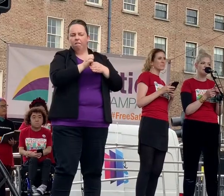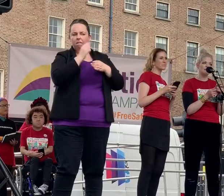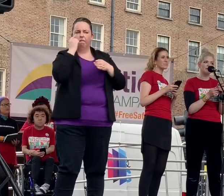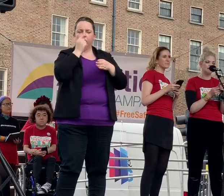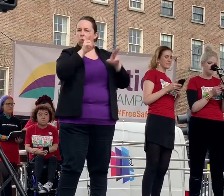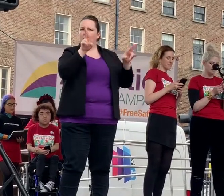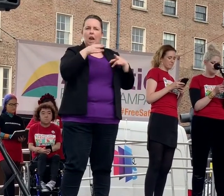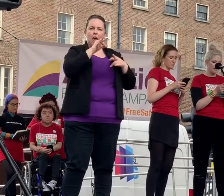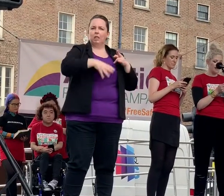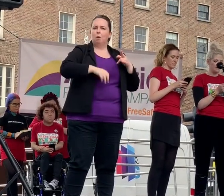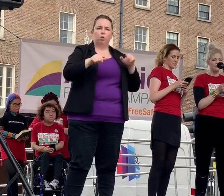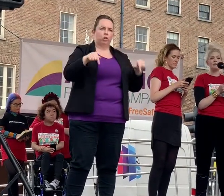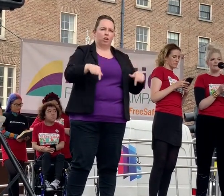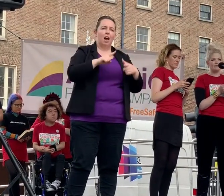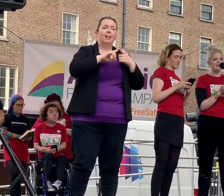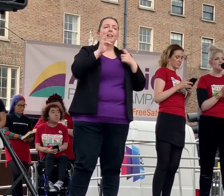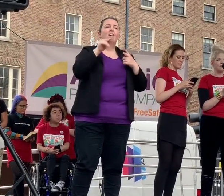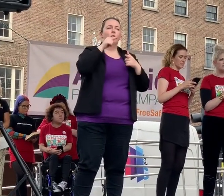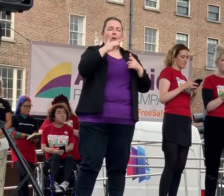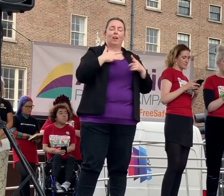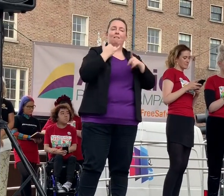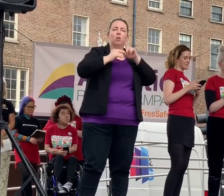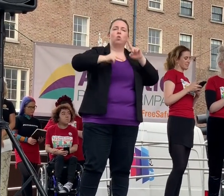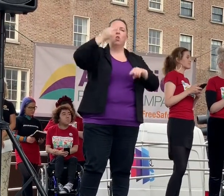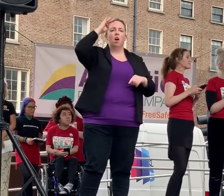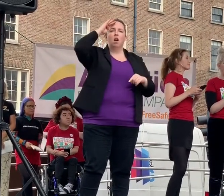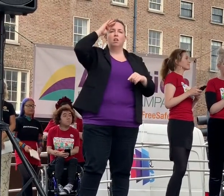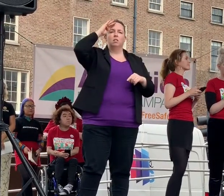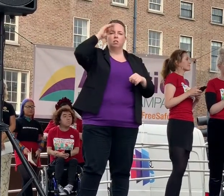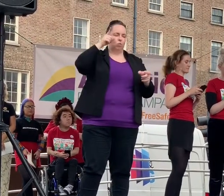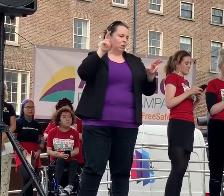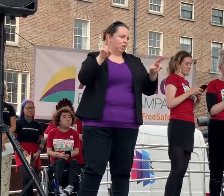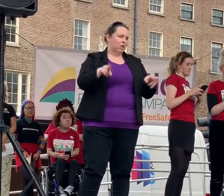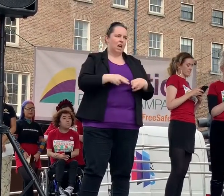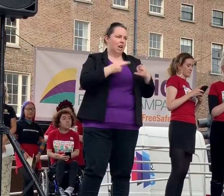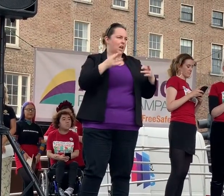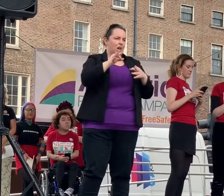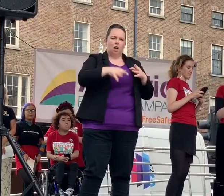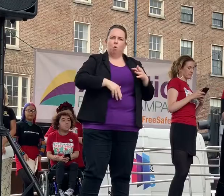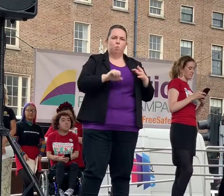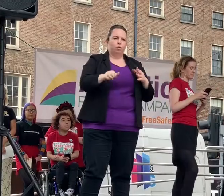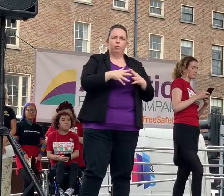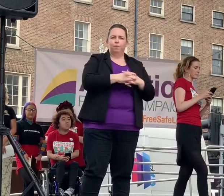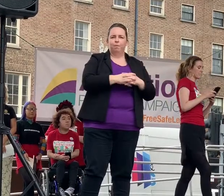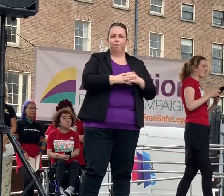get an abortion here. And if you live in Northern Ireland, you can't get an abortion.